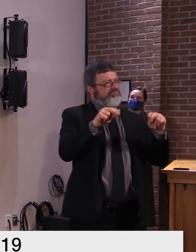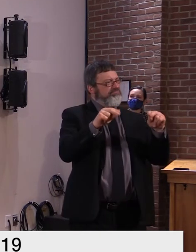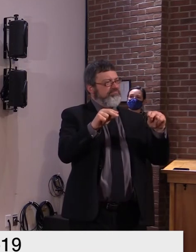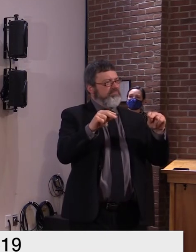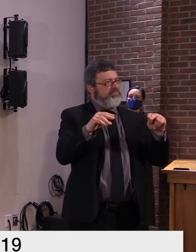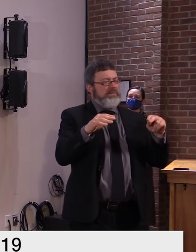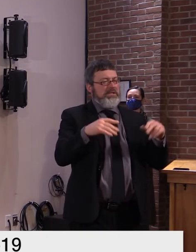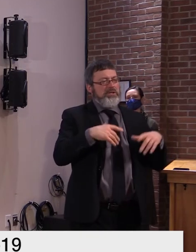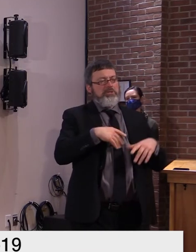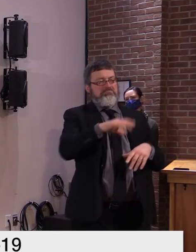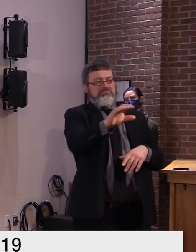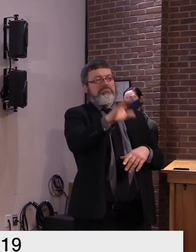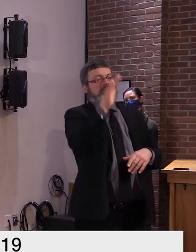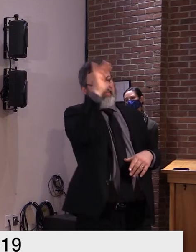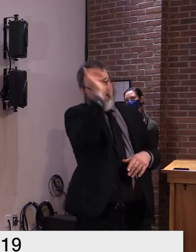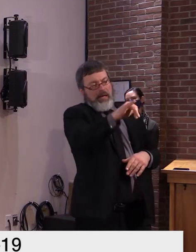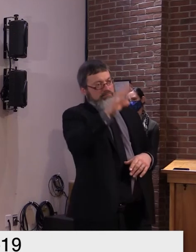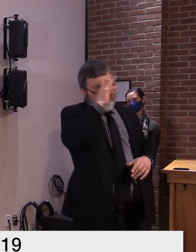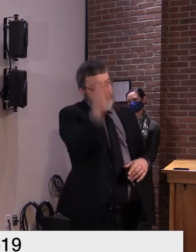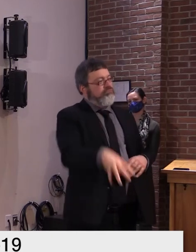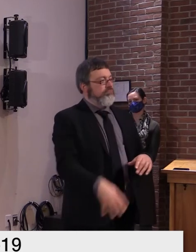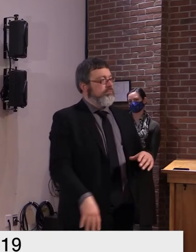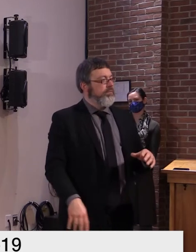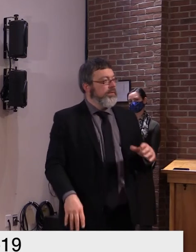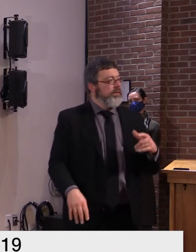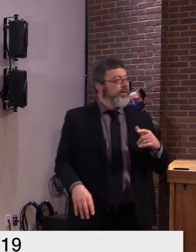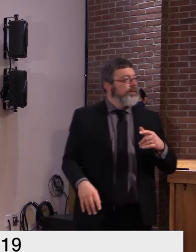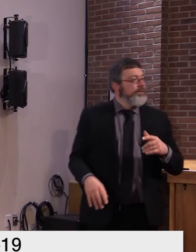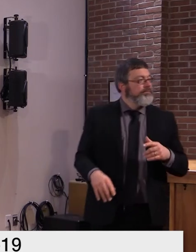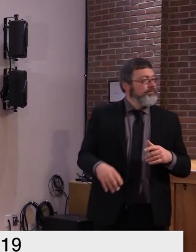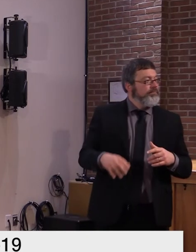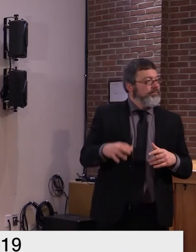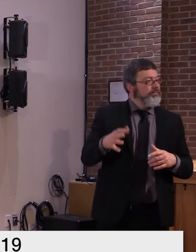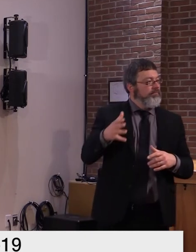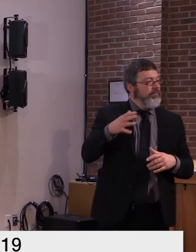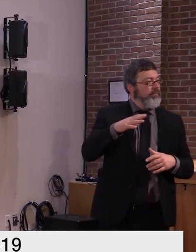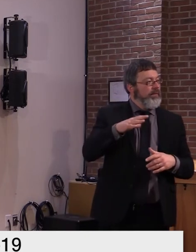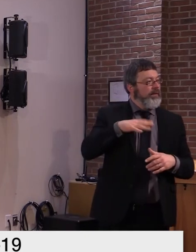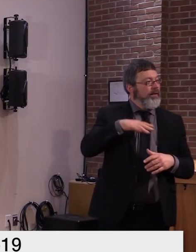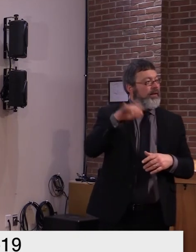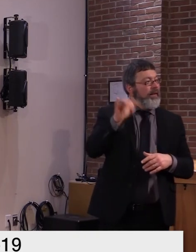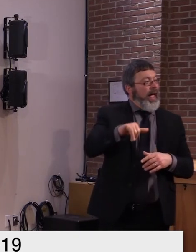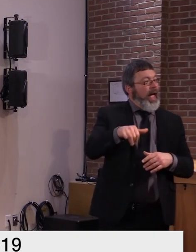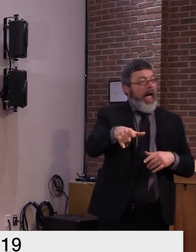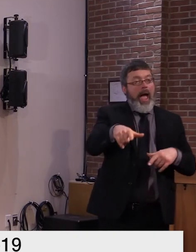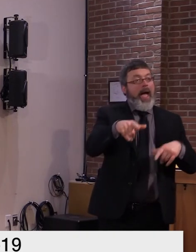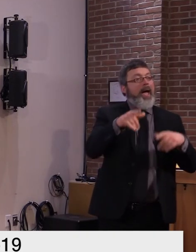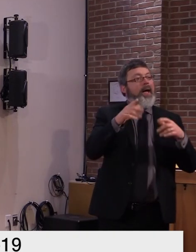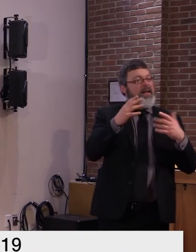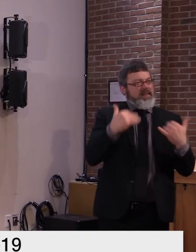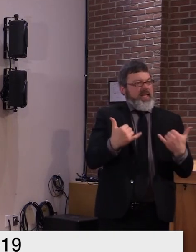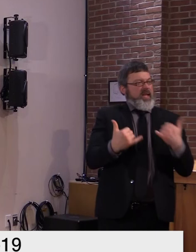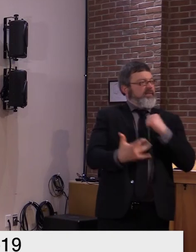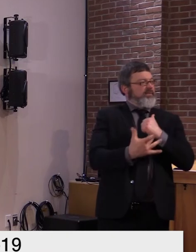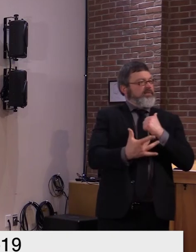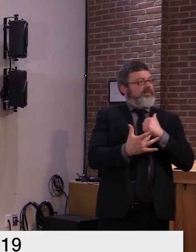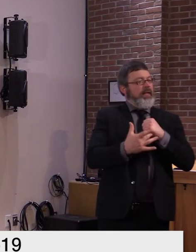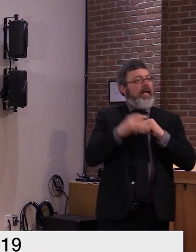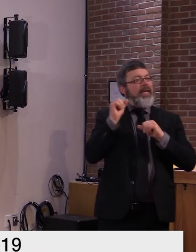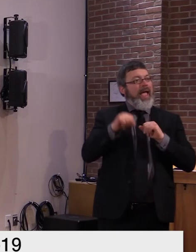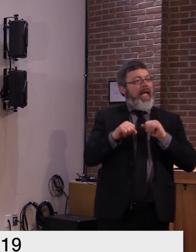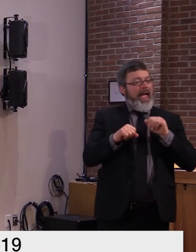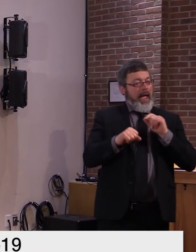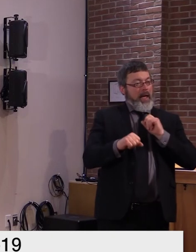With electronics, not necessarily. Maybe we should go to Canada, where we have a, you know, where they have a direct paper